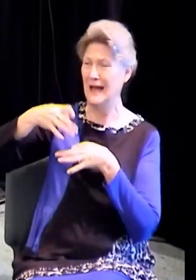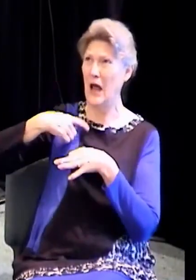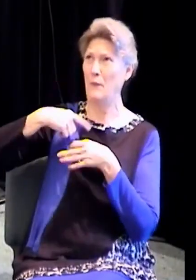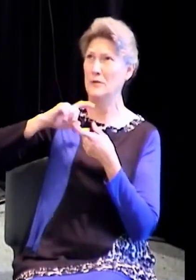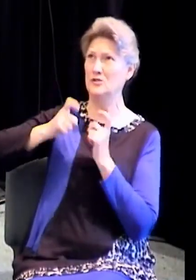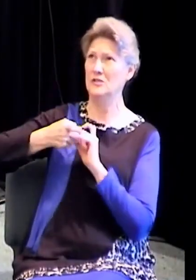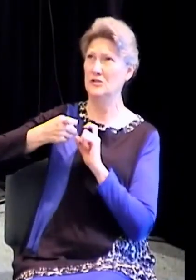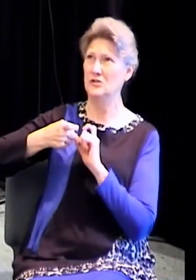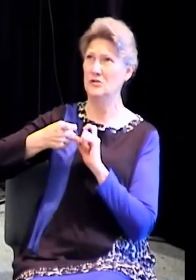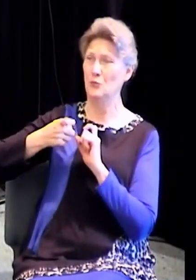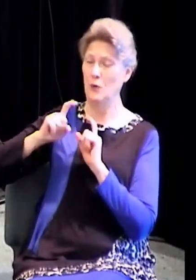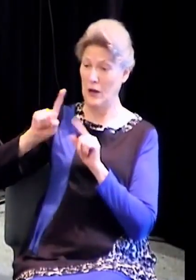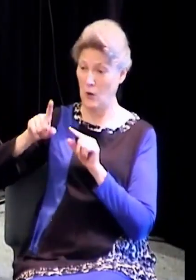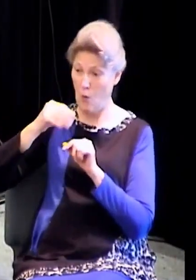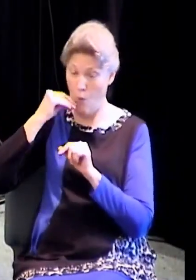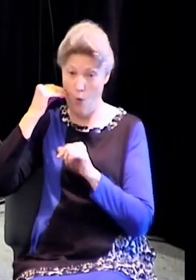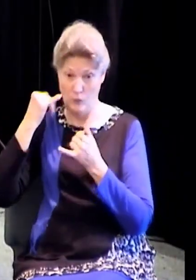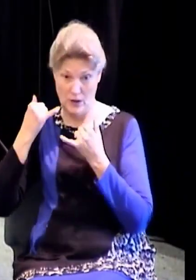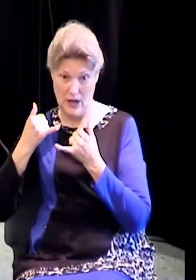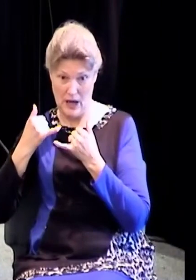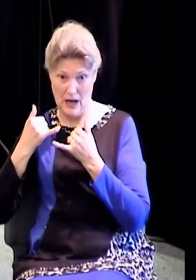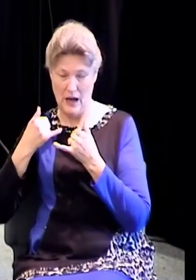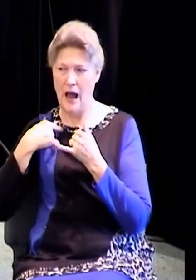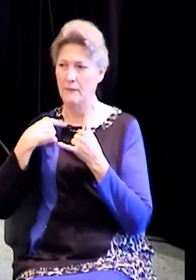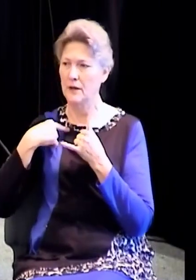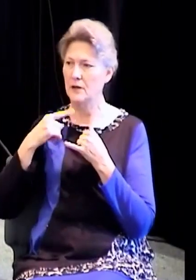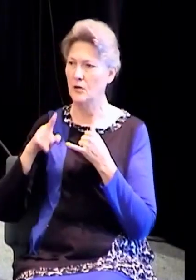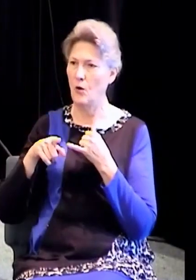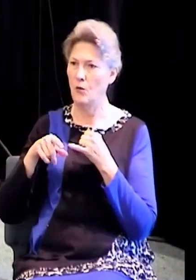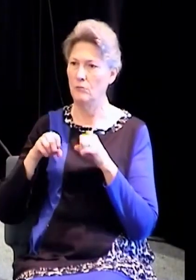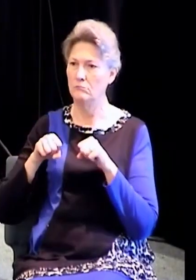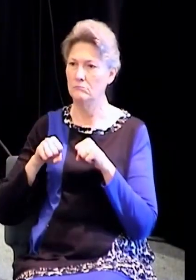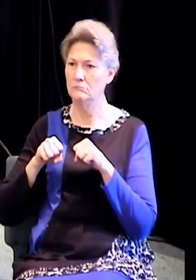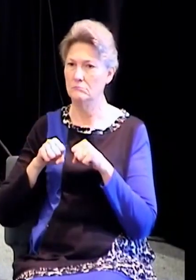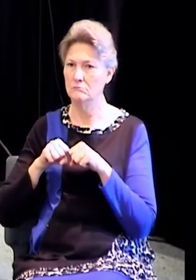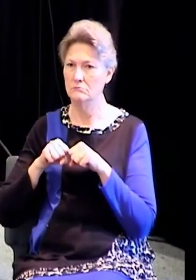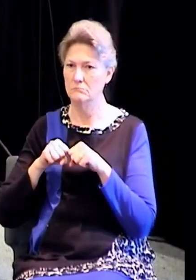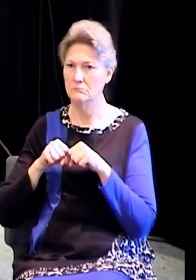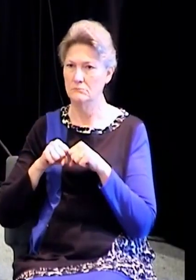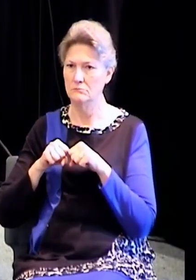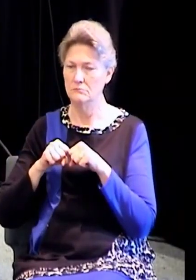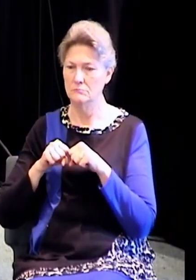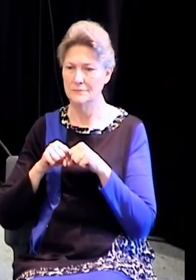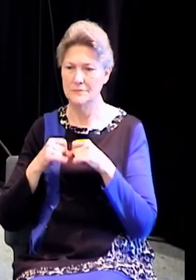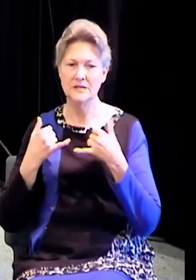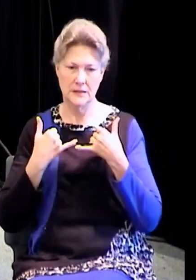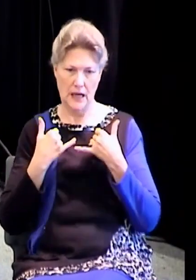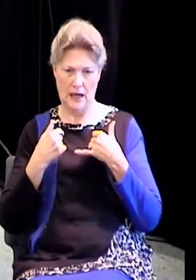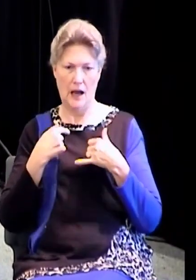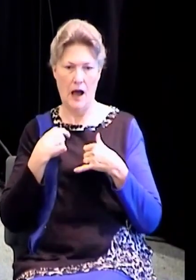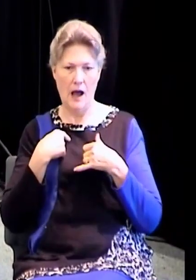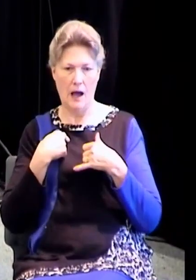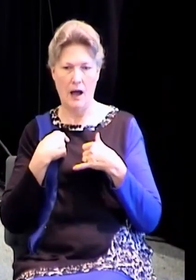home today, I'm going to go and cut the lawn before we leave tomorrow, but I'm not going to cut the lawn like this. I'm going to get changed.